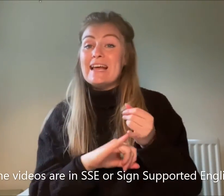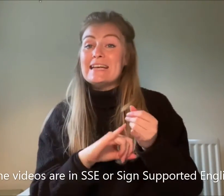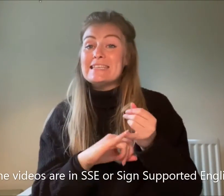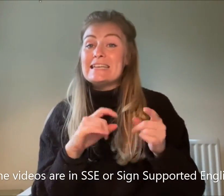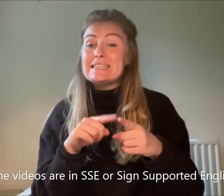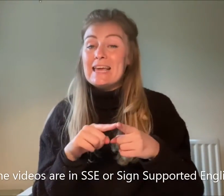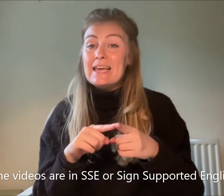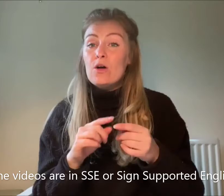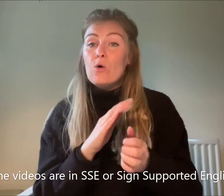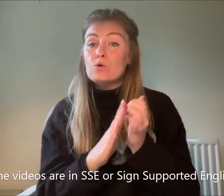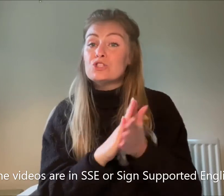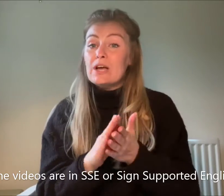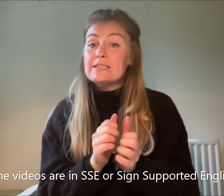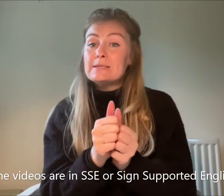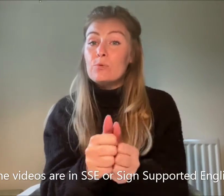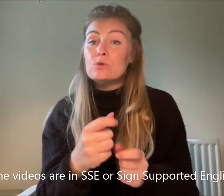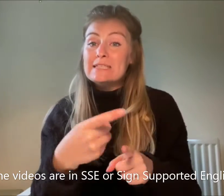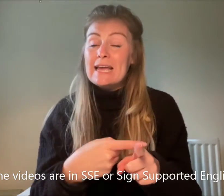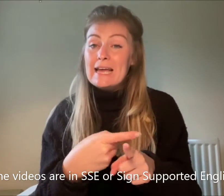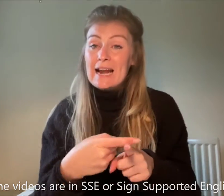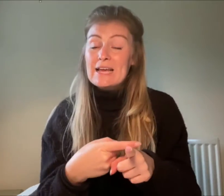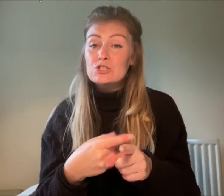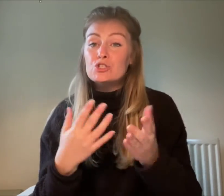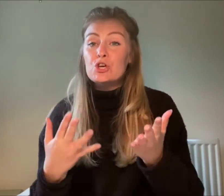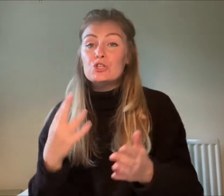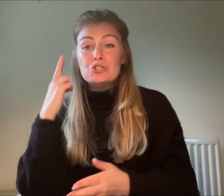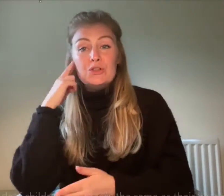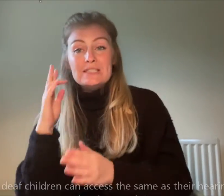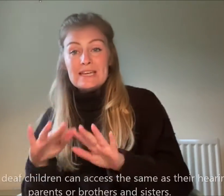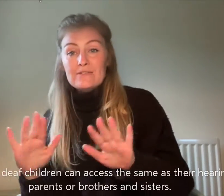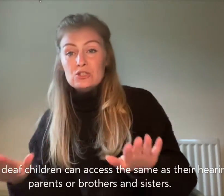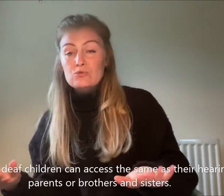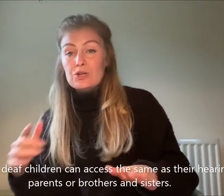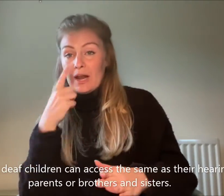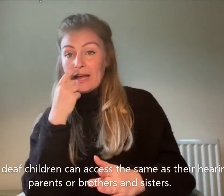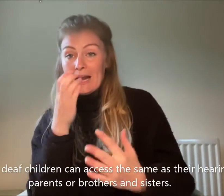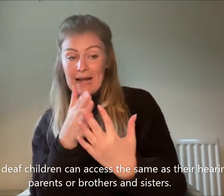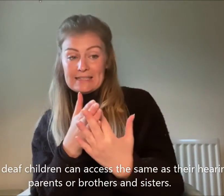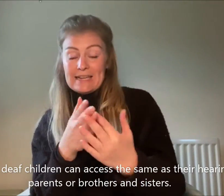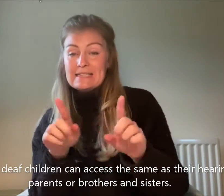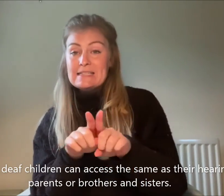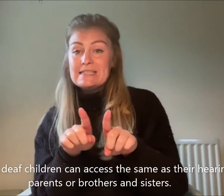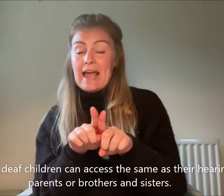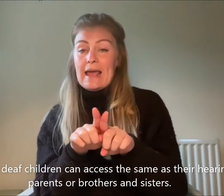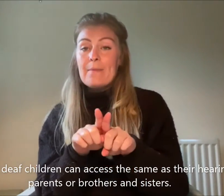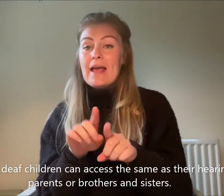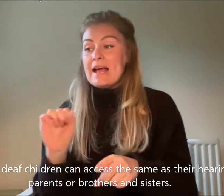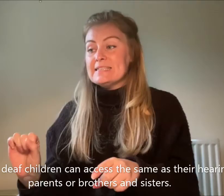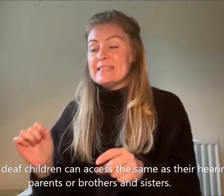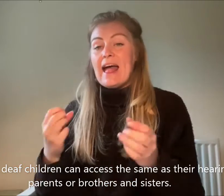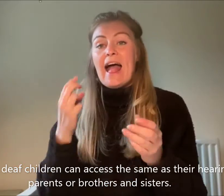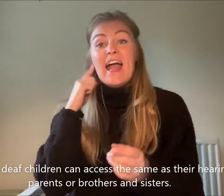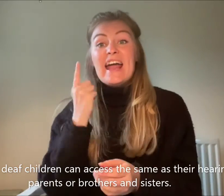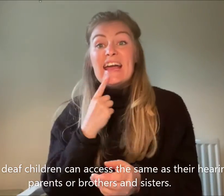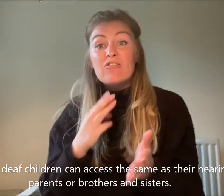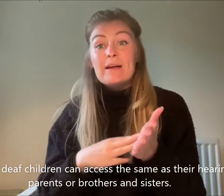in SSE or Sign Supported English so that Deaf children can access the same as their hearing